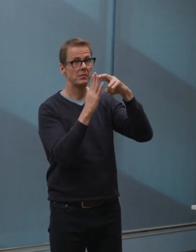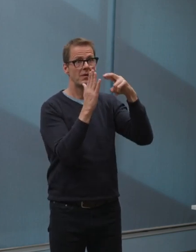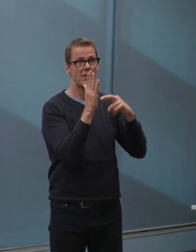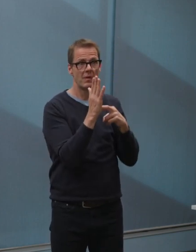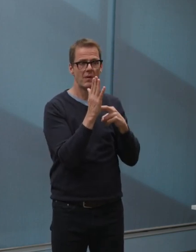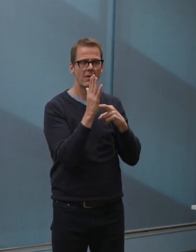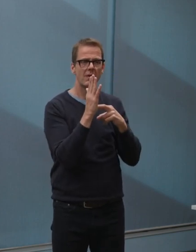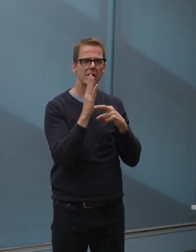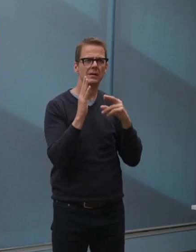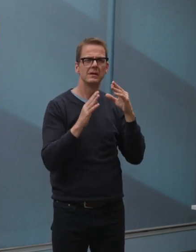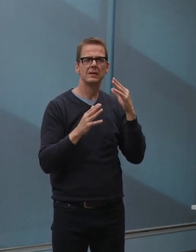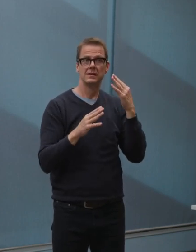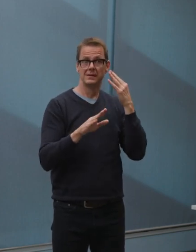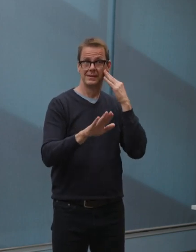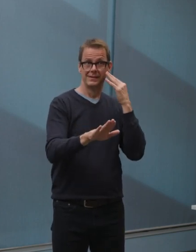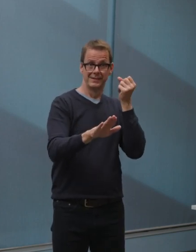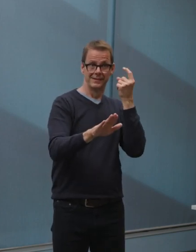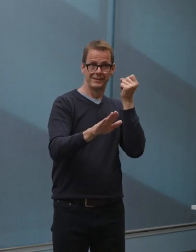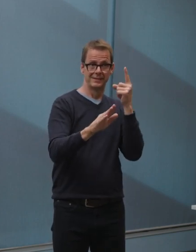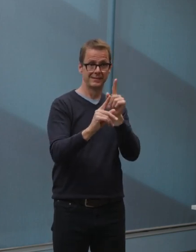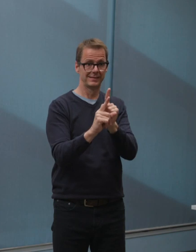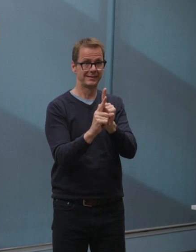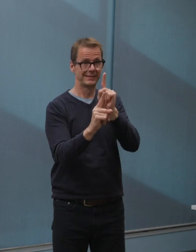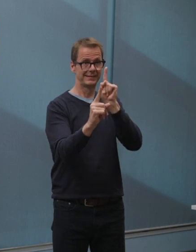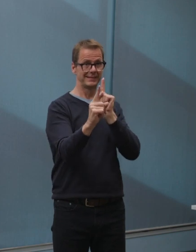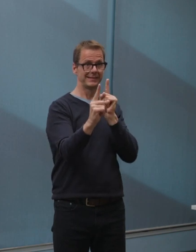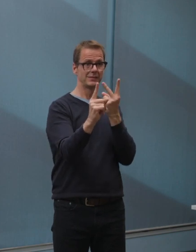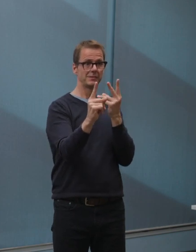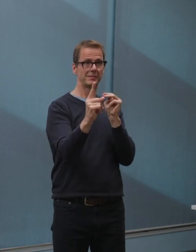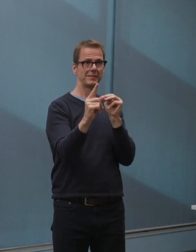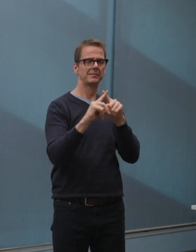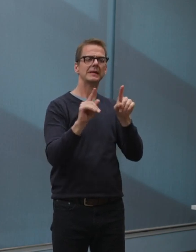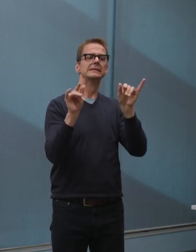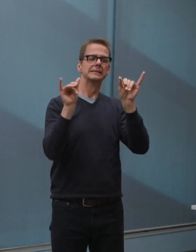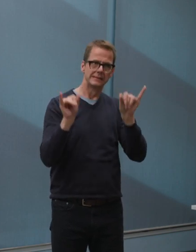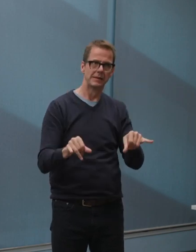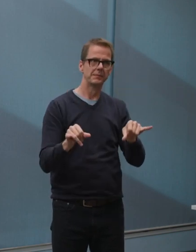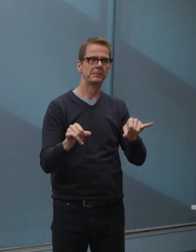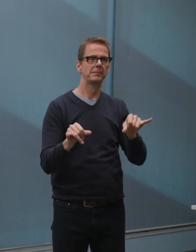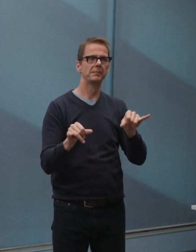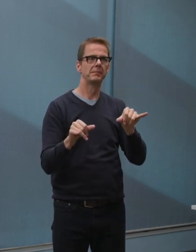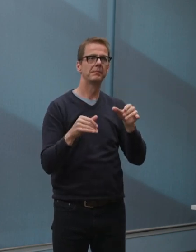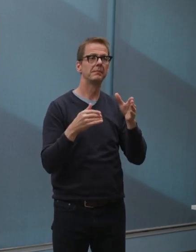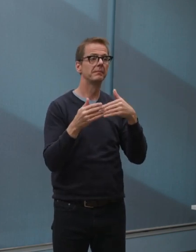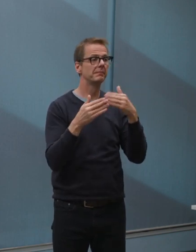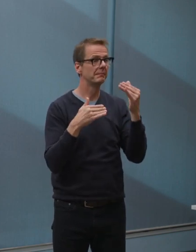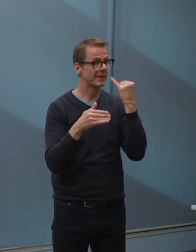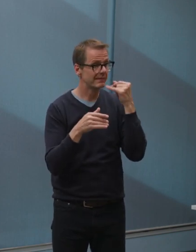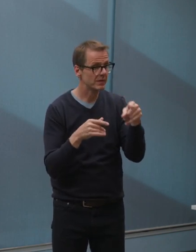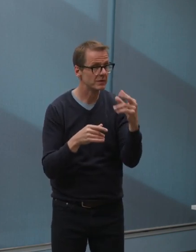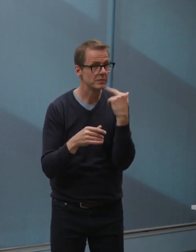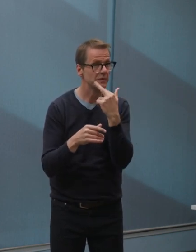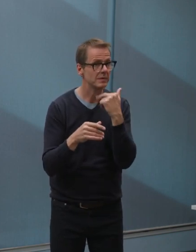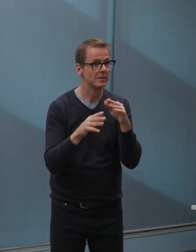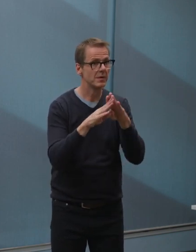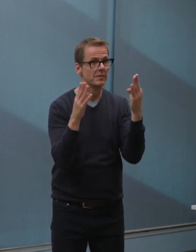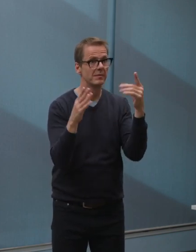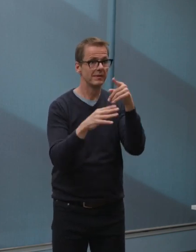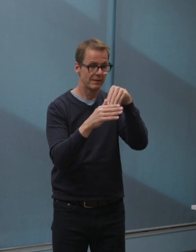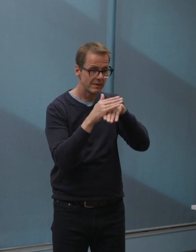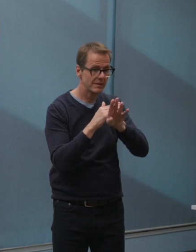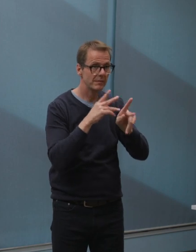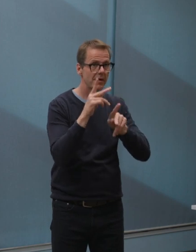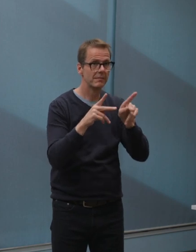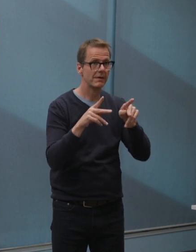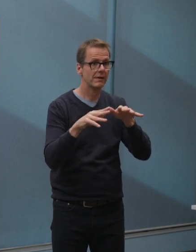as part of the stage one relaunch. So still two meter physical distancing and still a restriction in terms of occupancy.